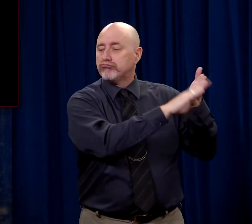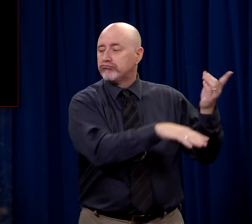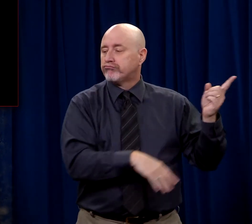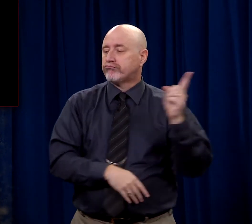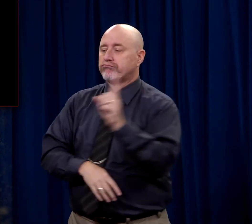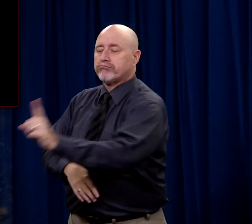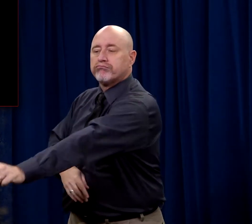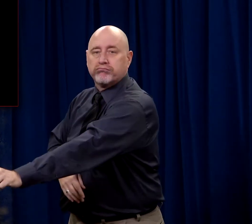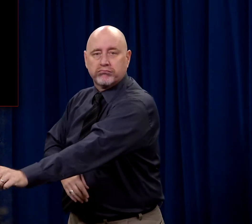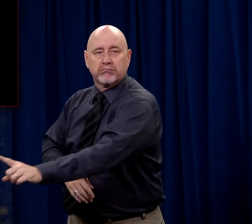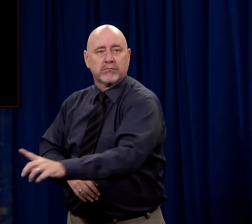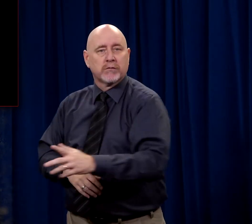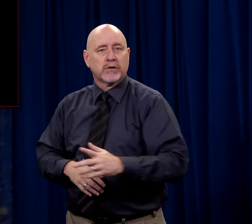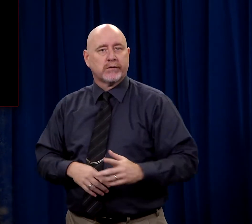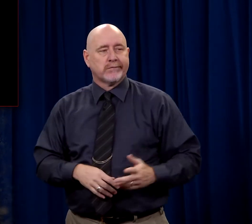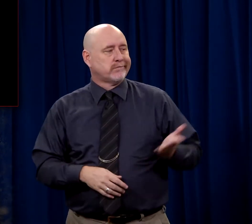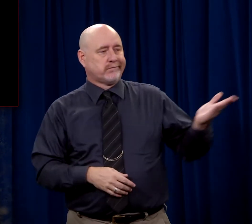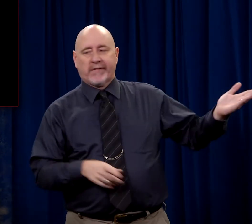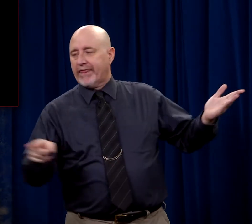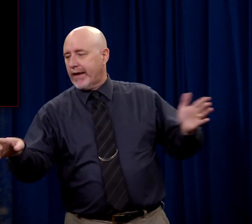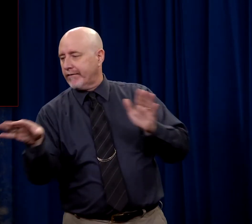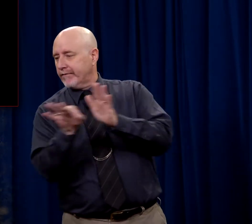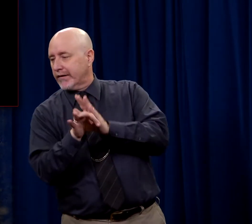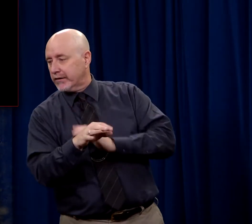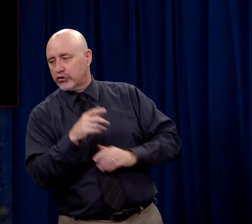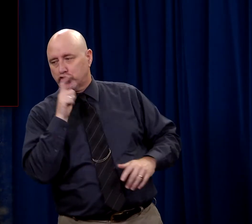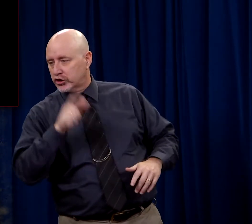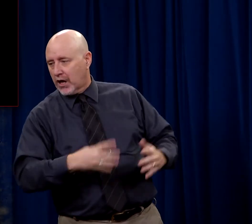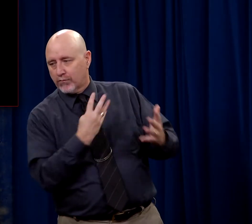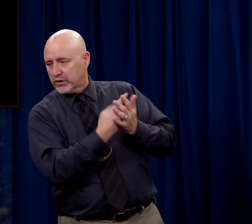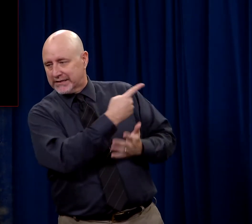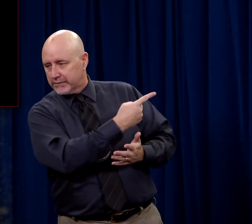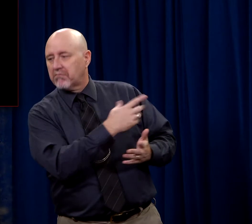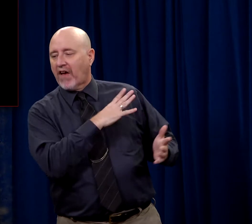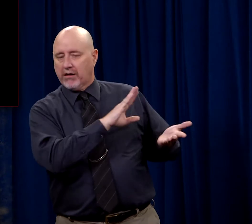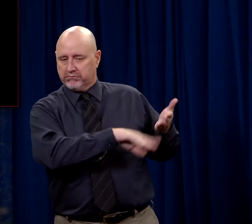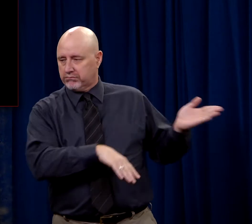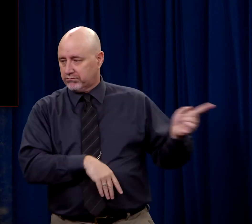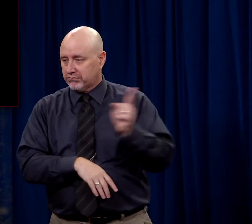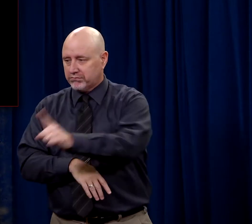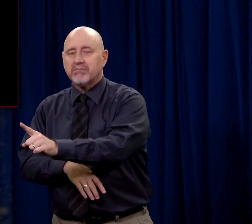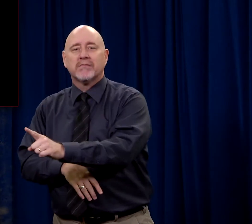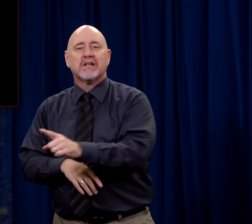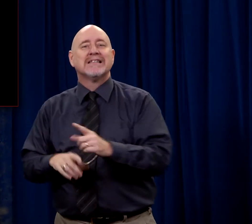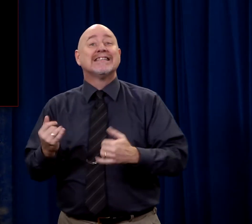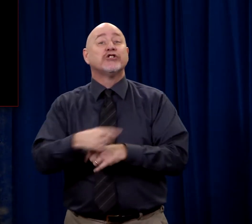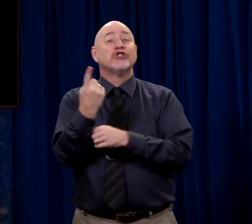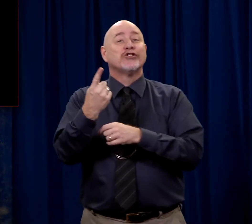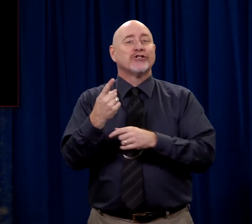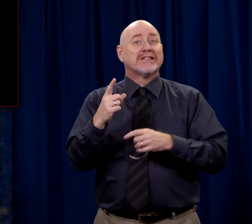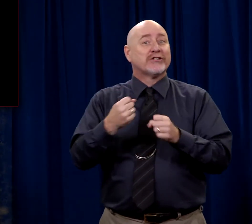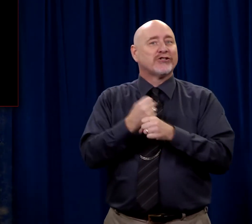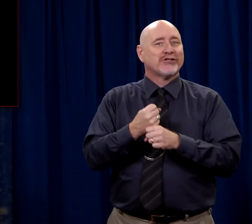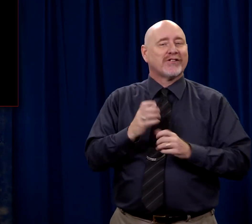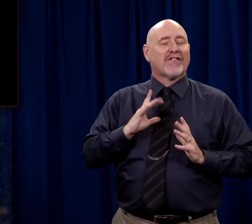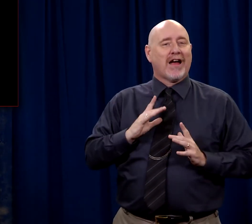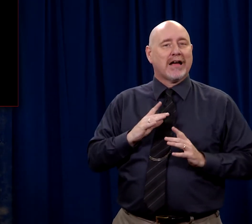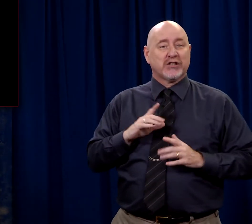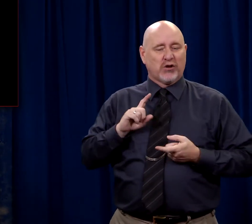prisoner that we have incarcerated, somebody that they feel we shouldn't have imprisoned. This year will make a difference. So He says to one of His